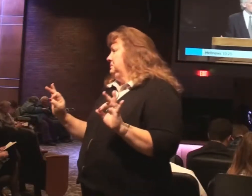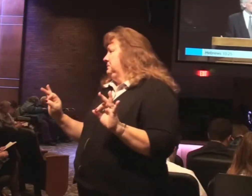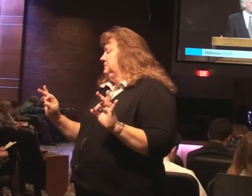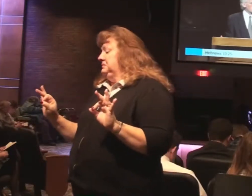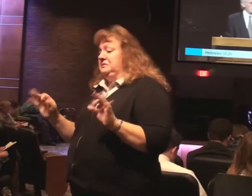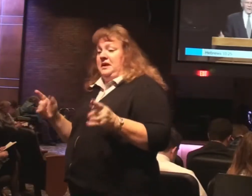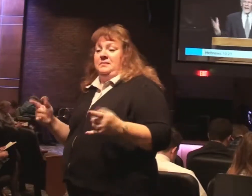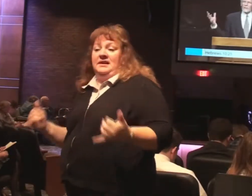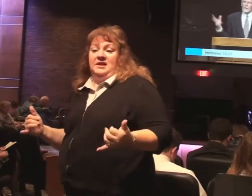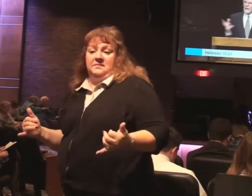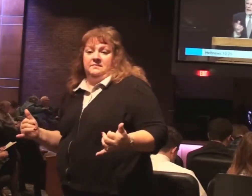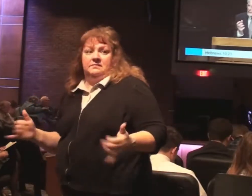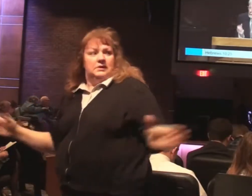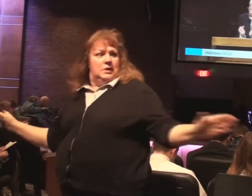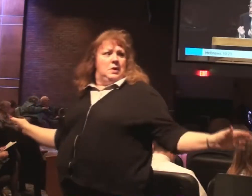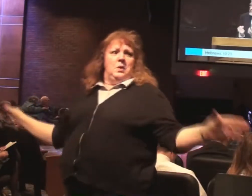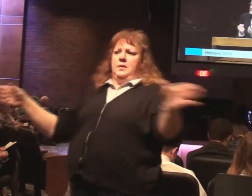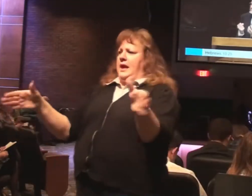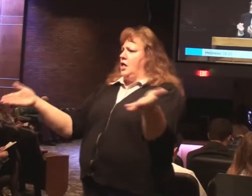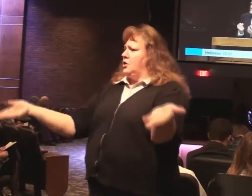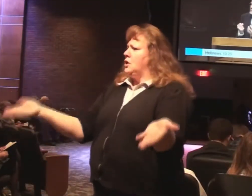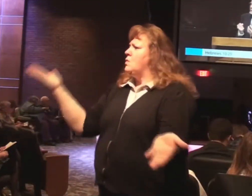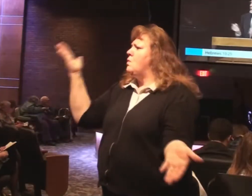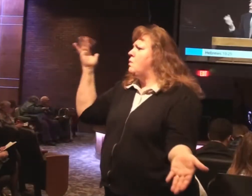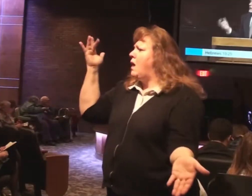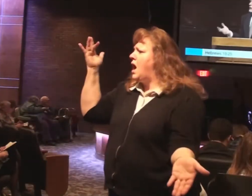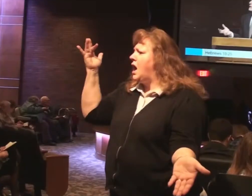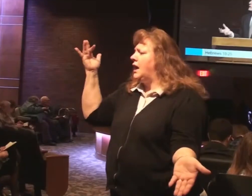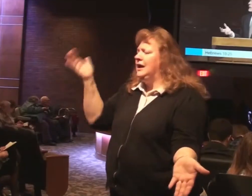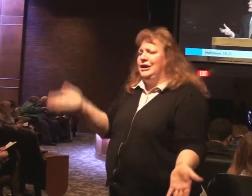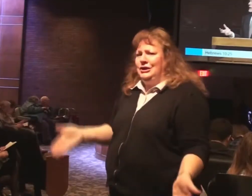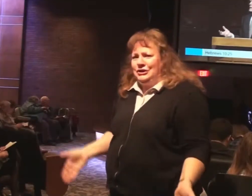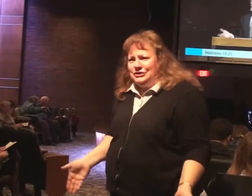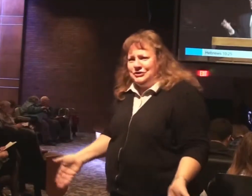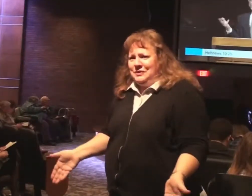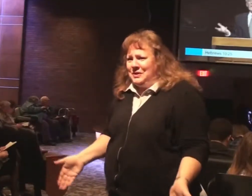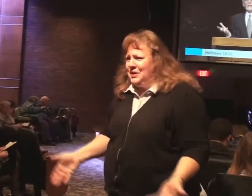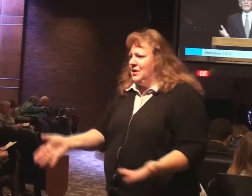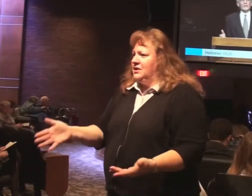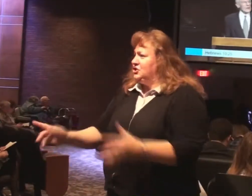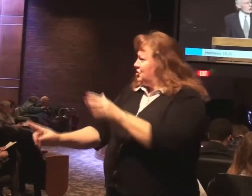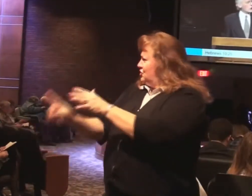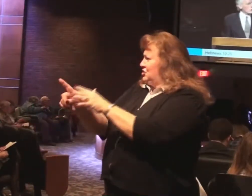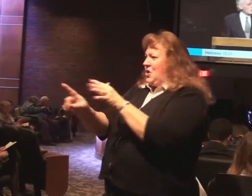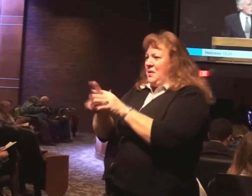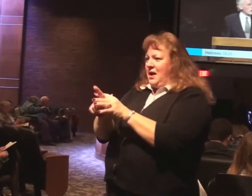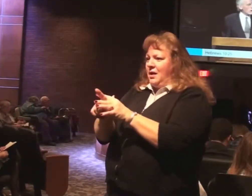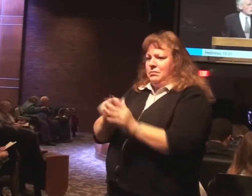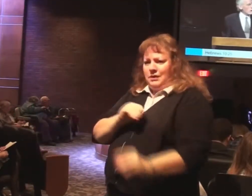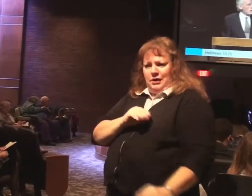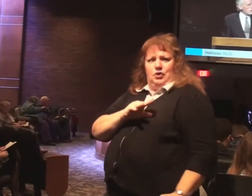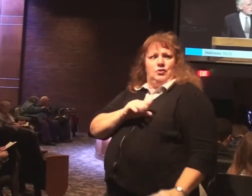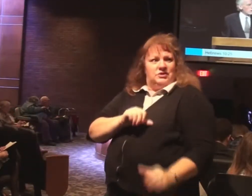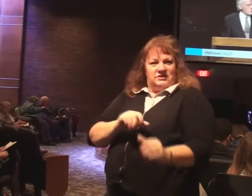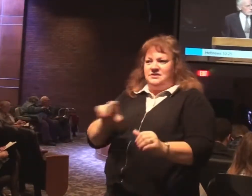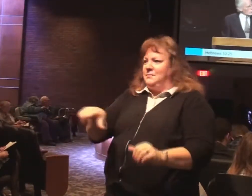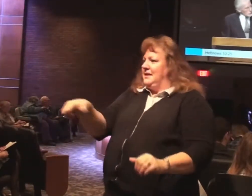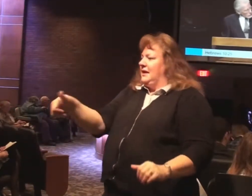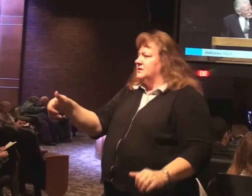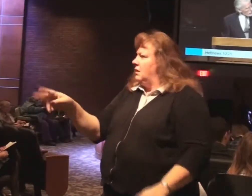We gather together what? So we encourage one another. Just being here is an encouragement. People look and say